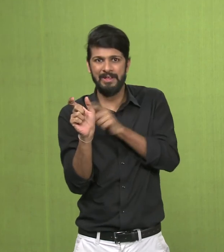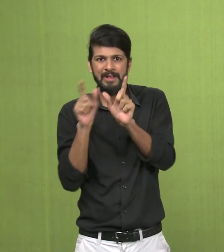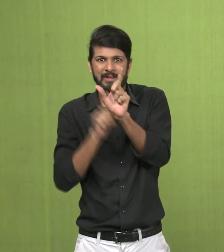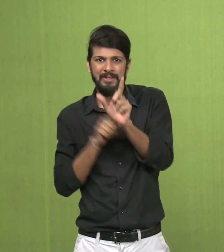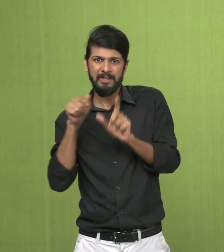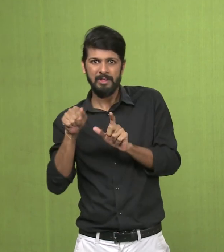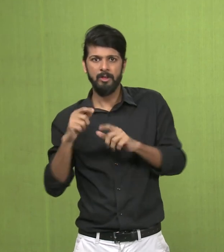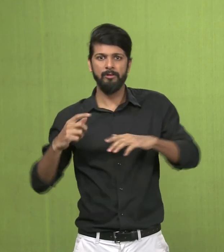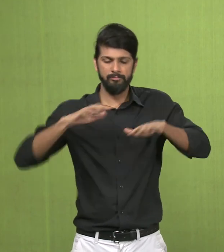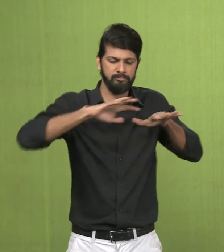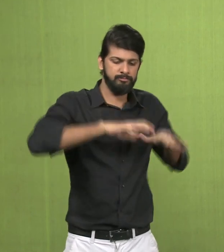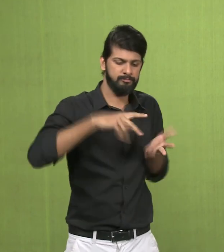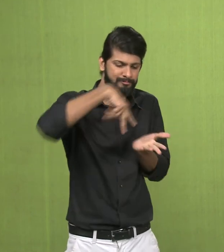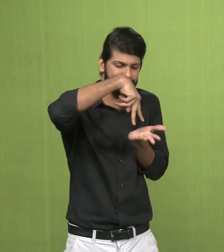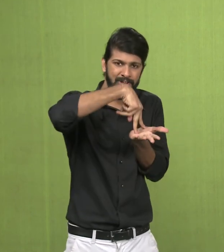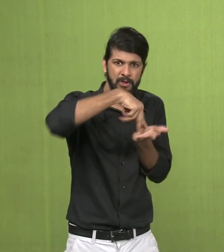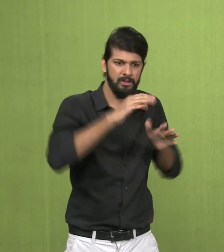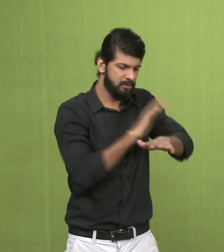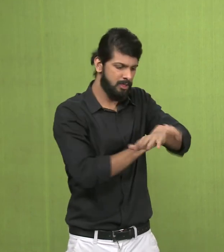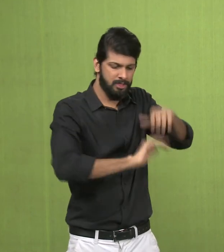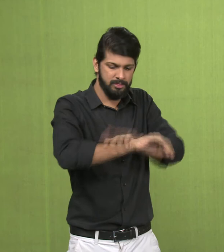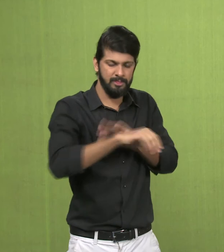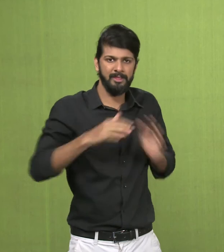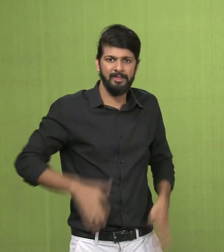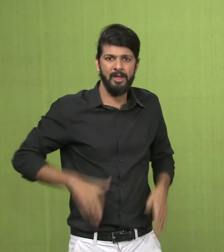And the Yakshi is on all fours.